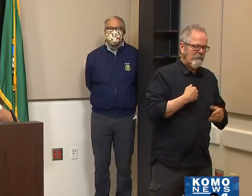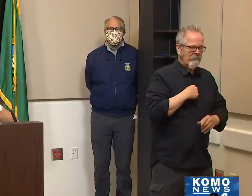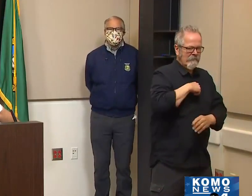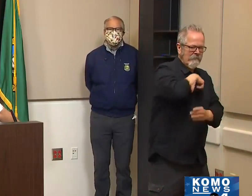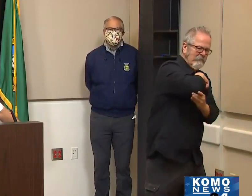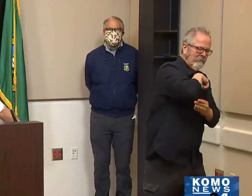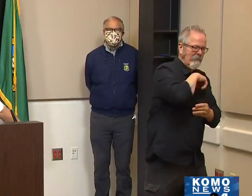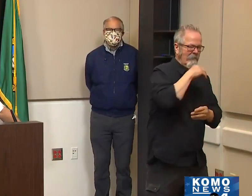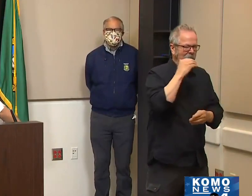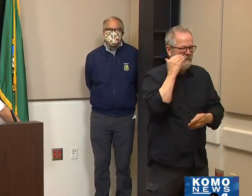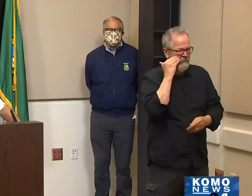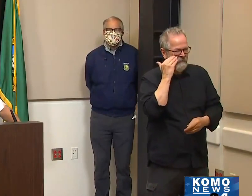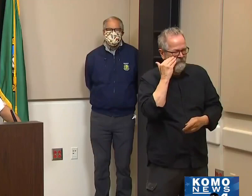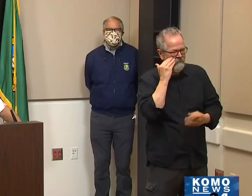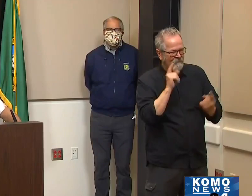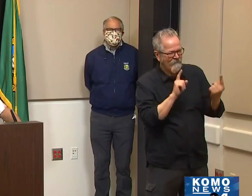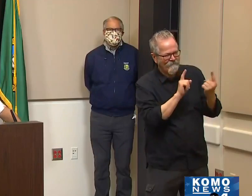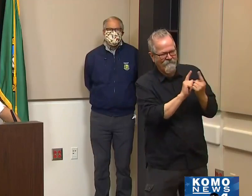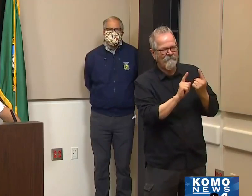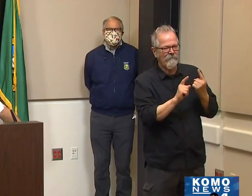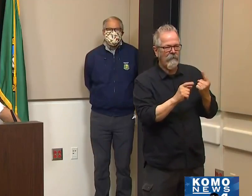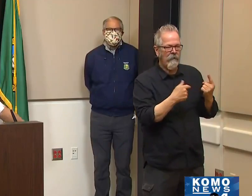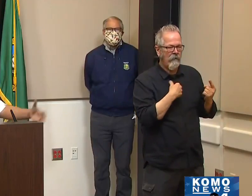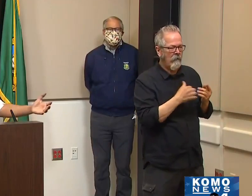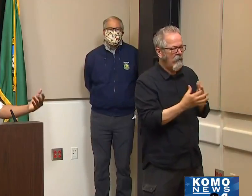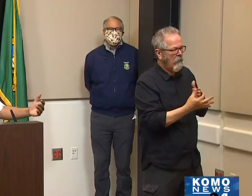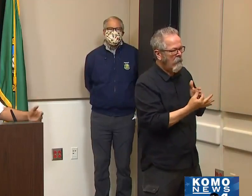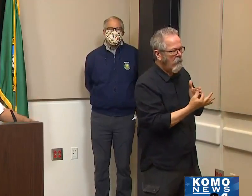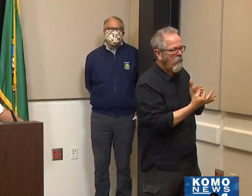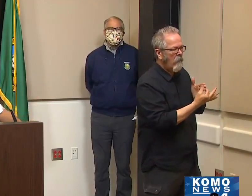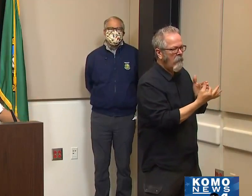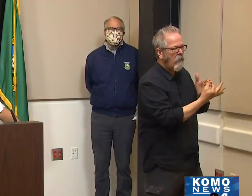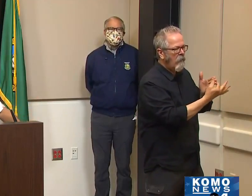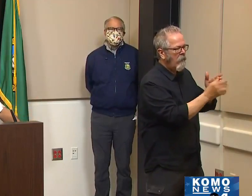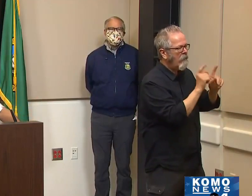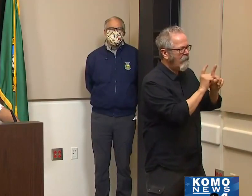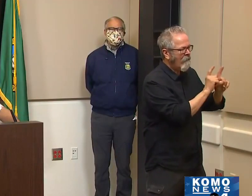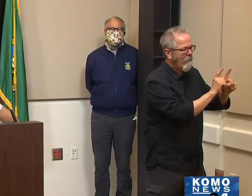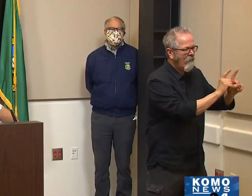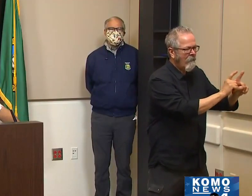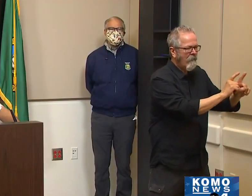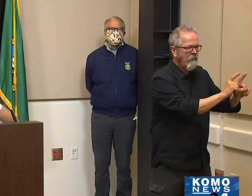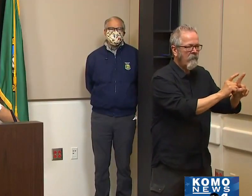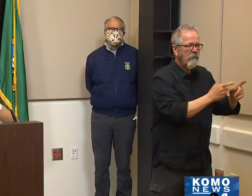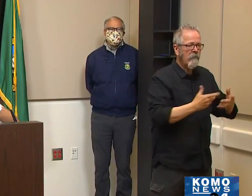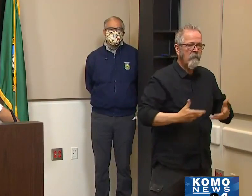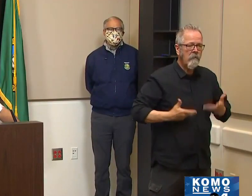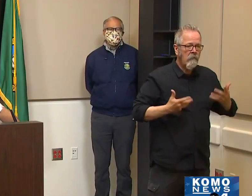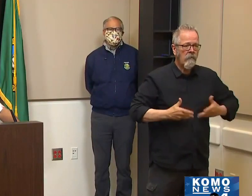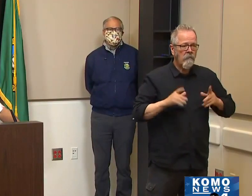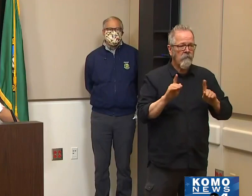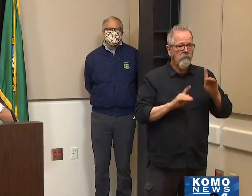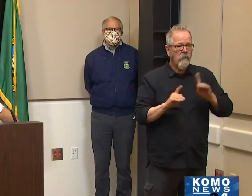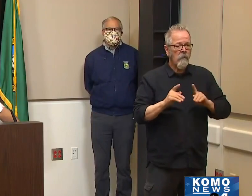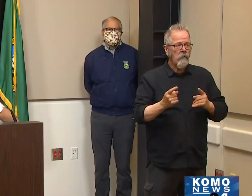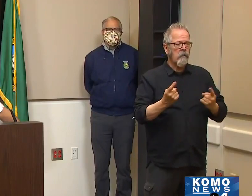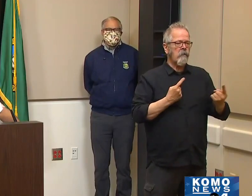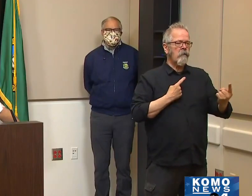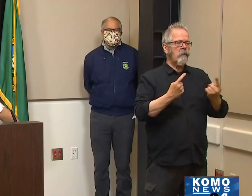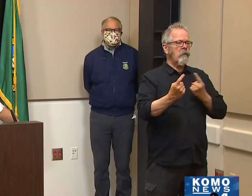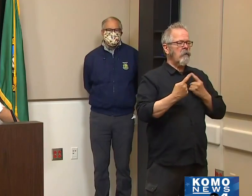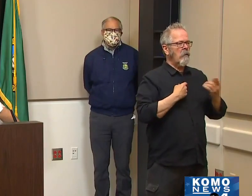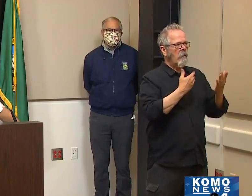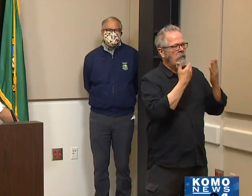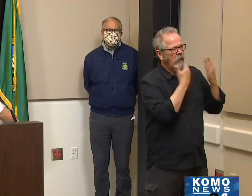all the other ones, his inner circle. And the youngsters was coming up to me saying, we appreciate you fighting for us, uncle.